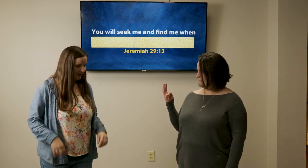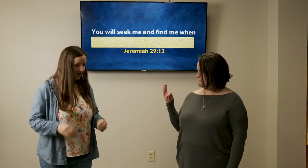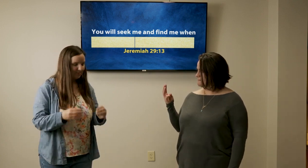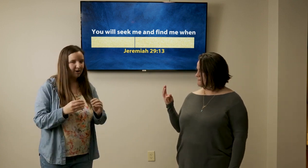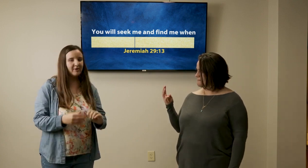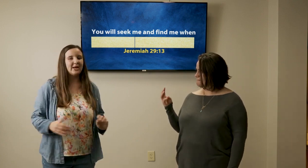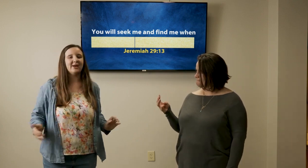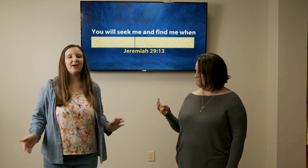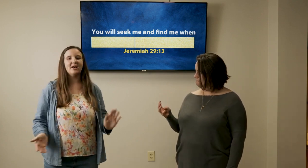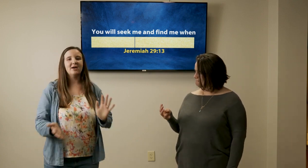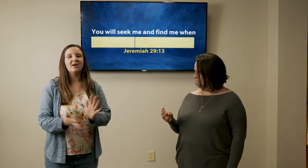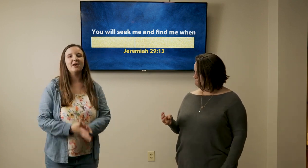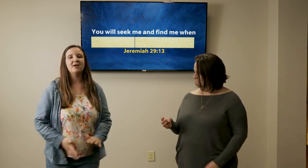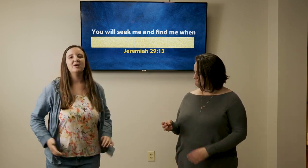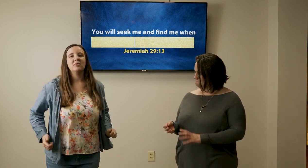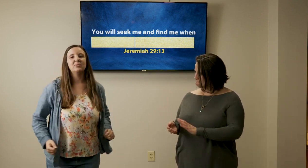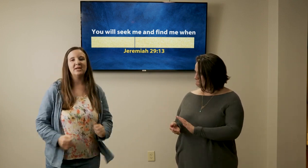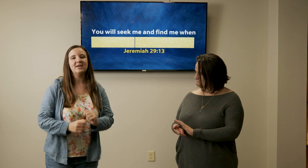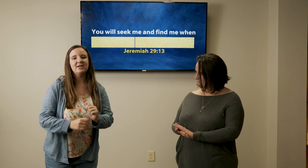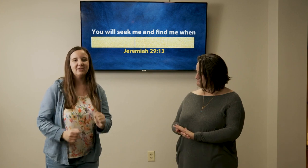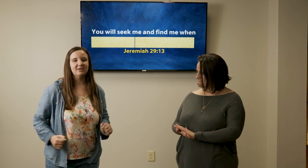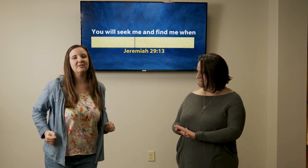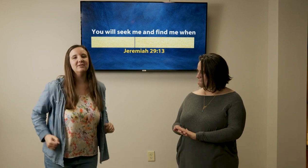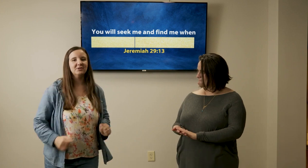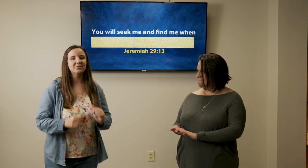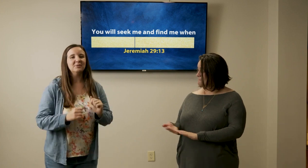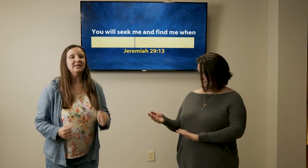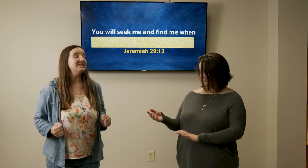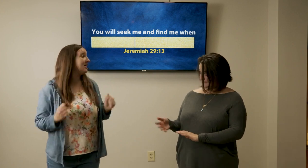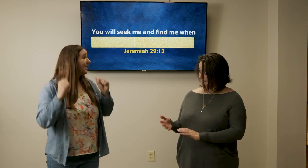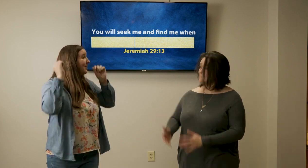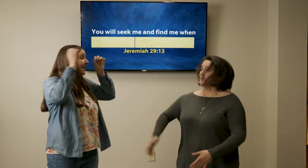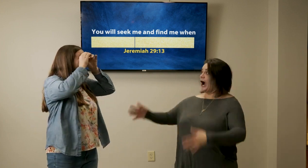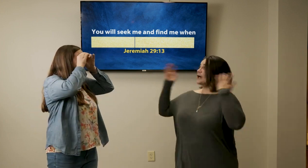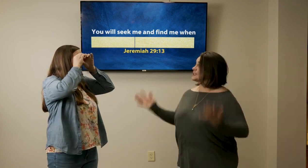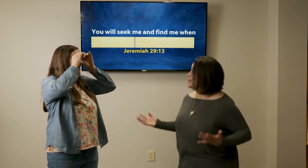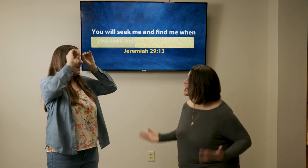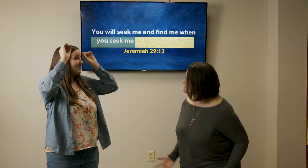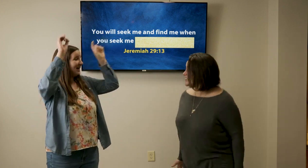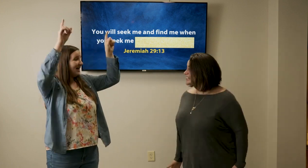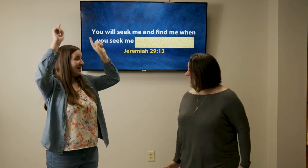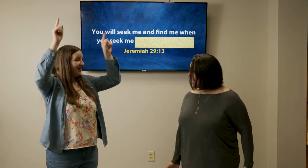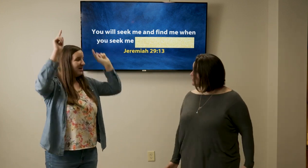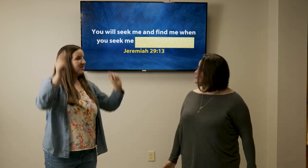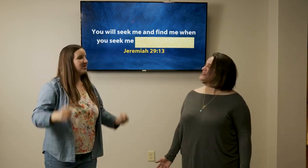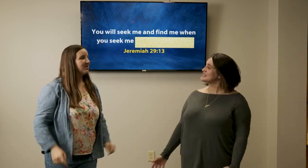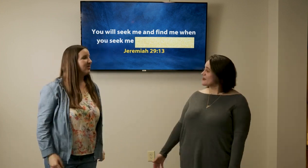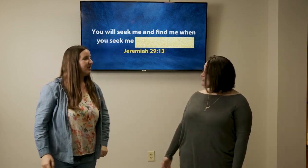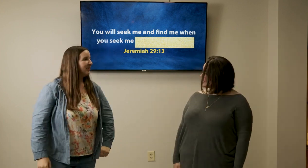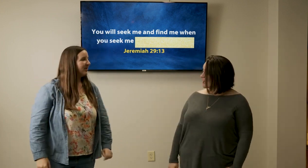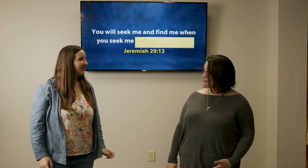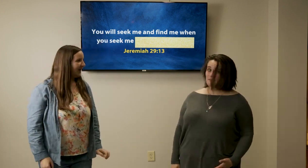next part okay uh when you seek me good job yeah you're so good okay